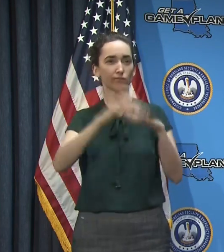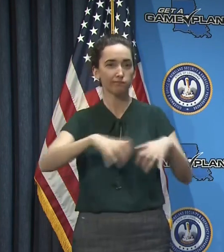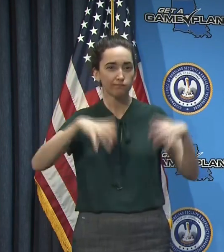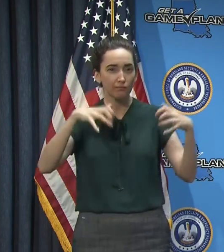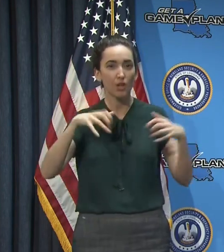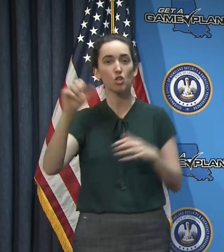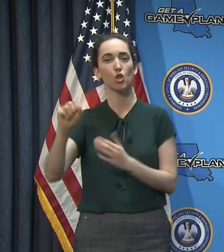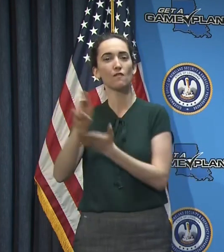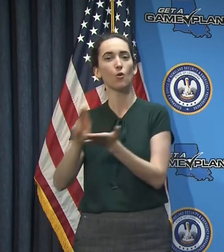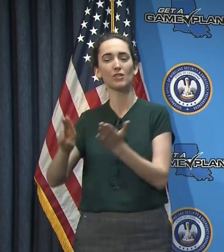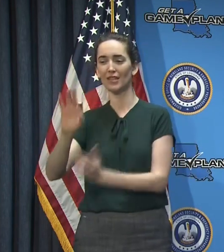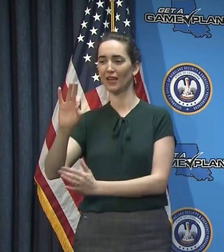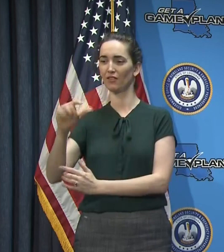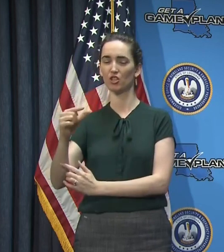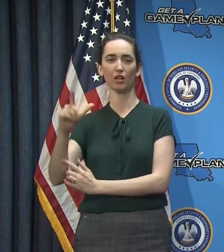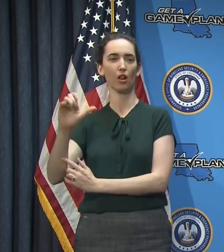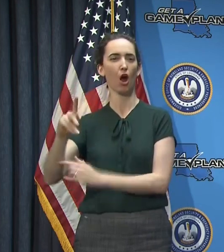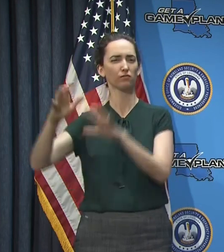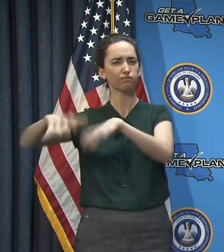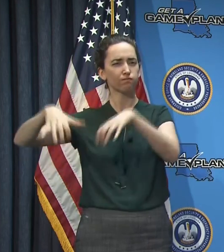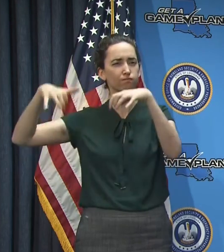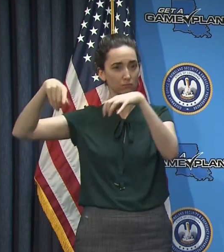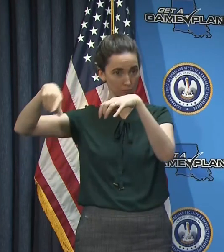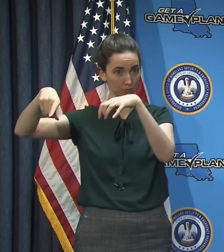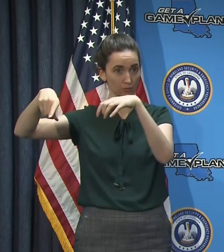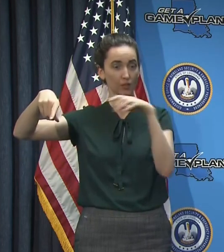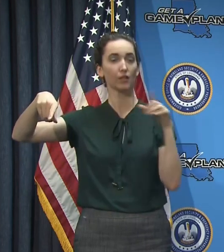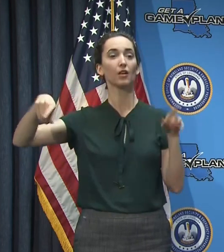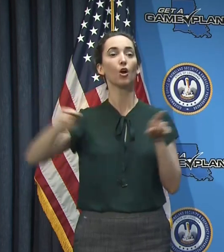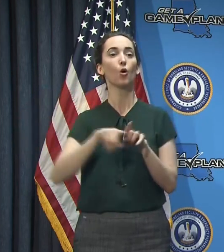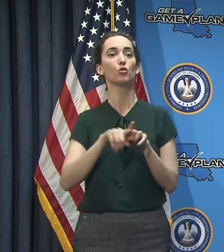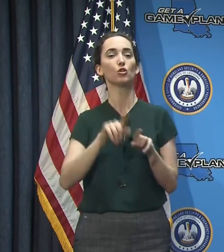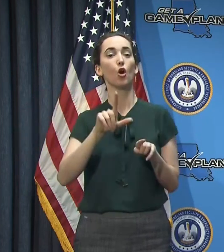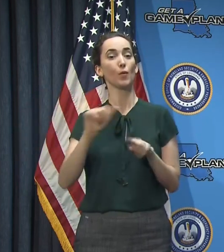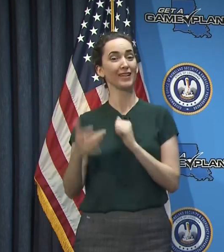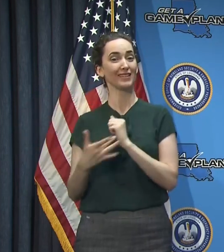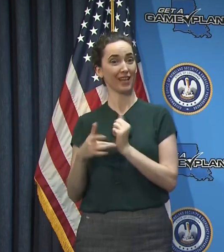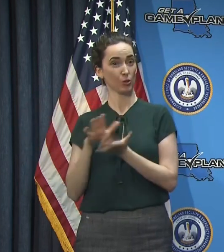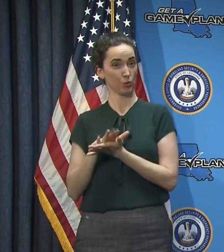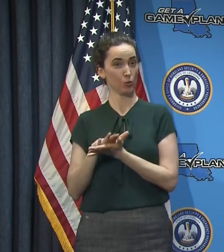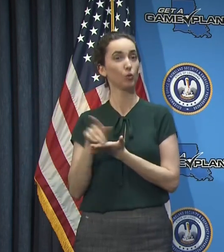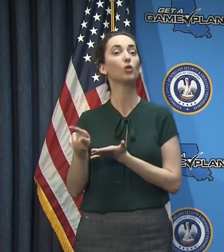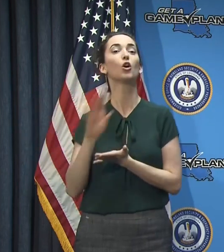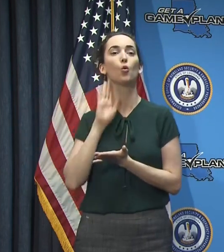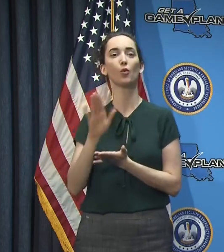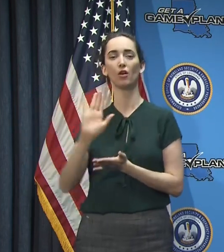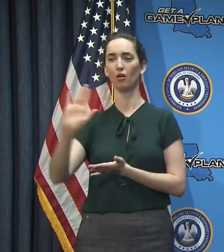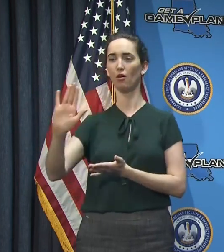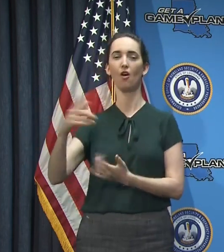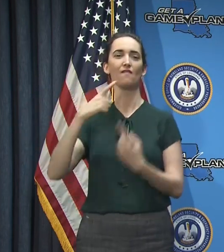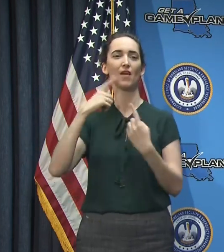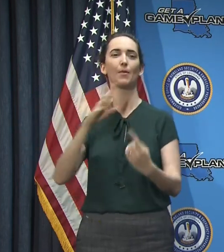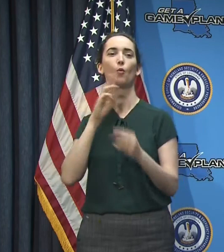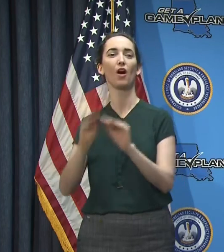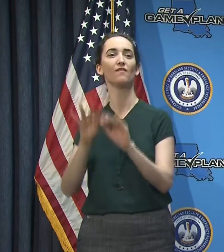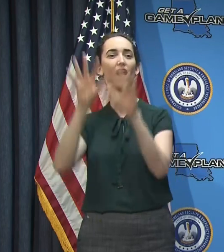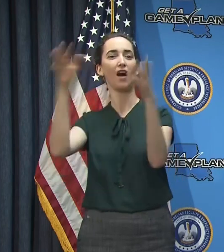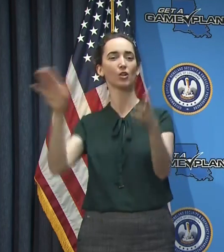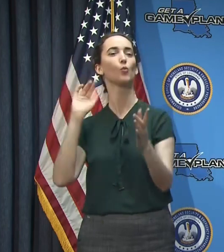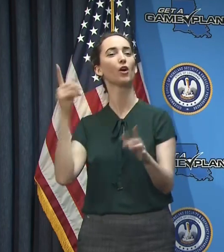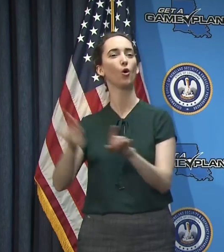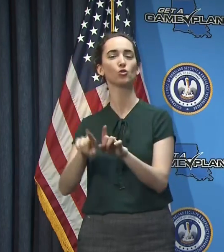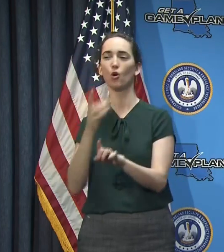Clark Activity Center, and Louisiana Tech is also lighting its iconic fountain tonight,